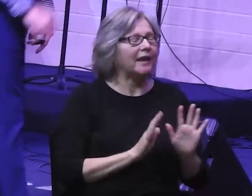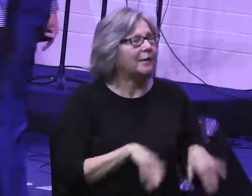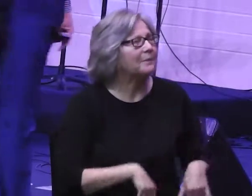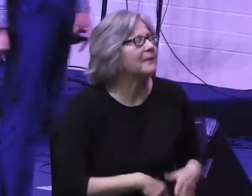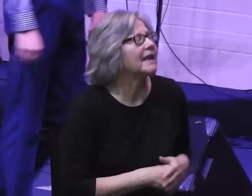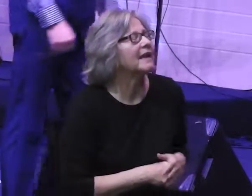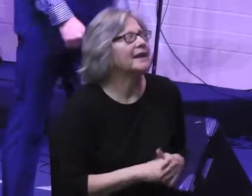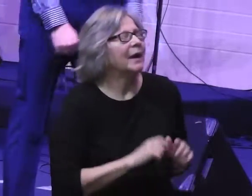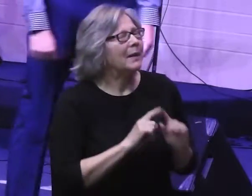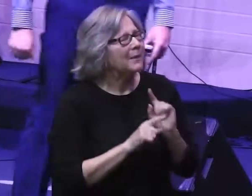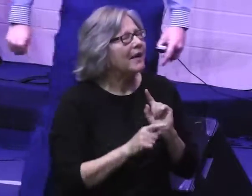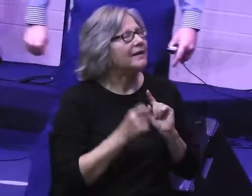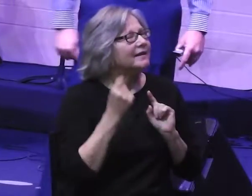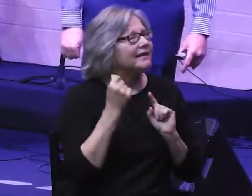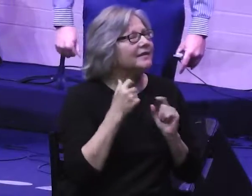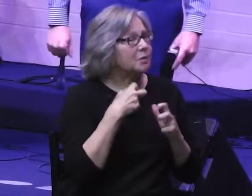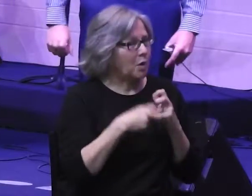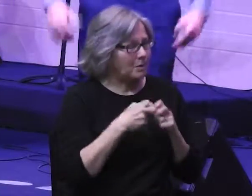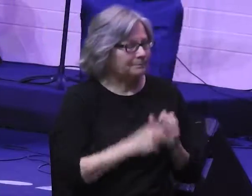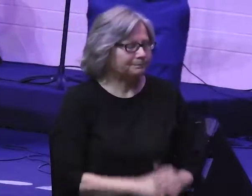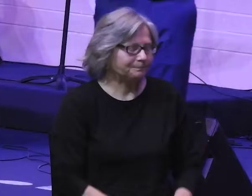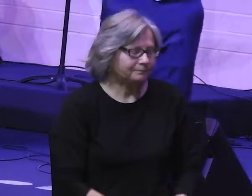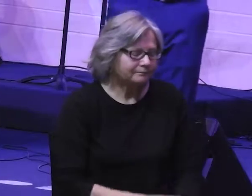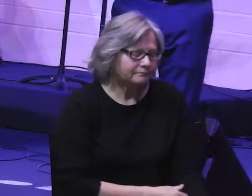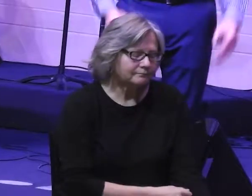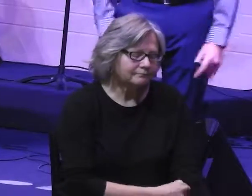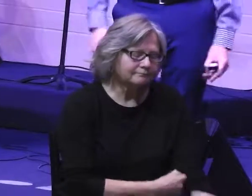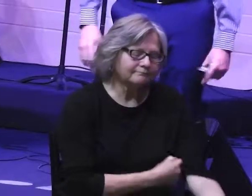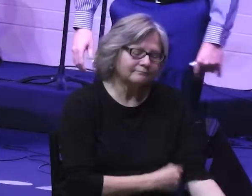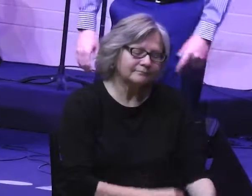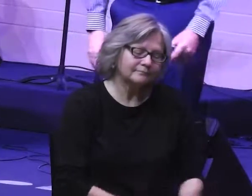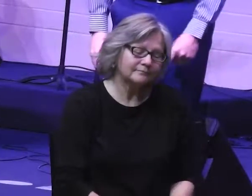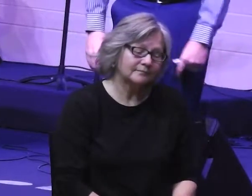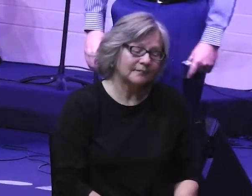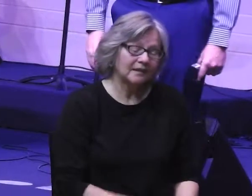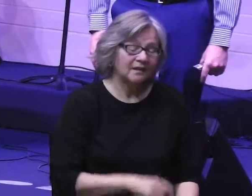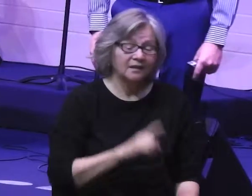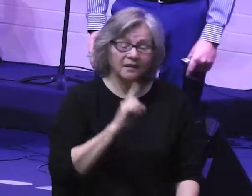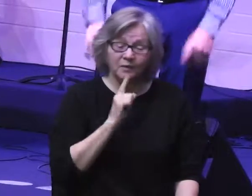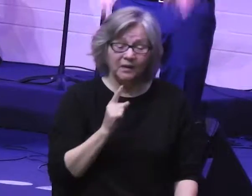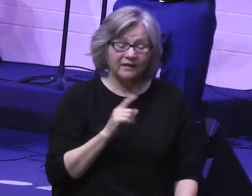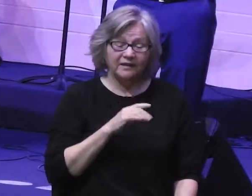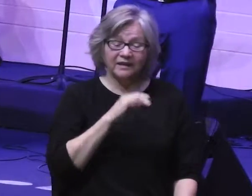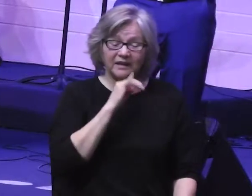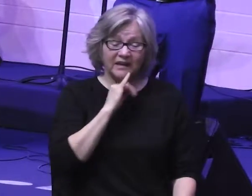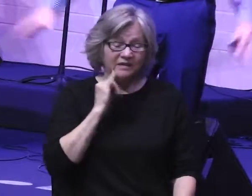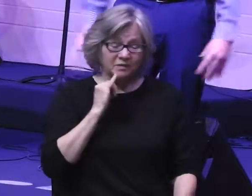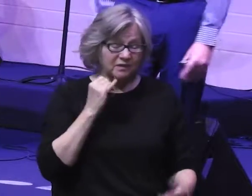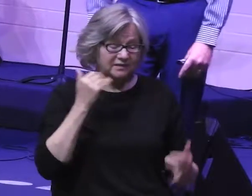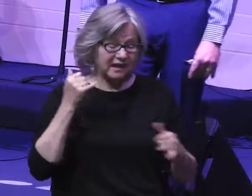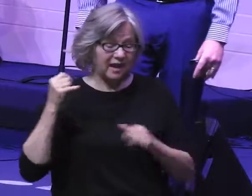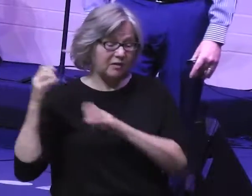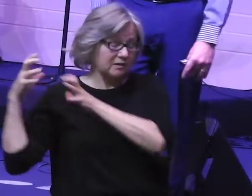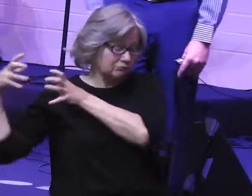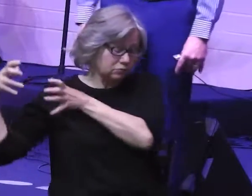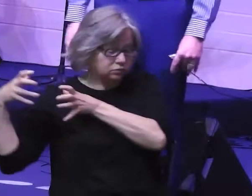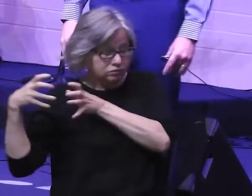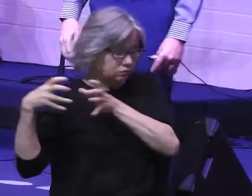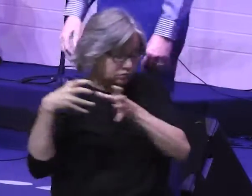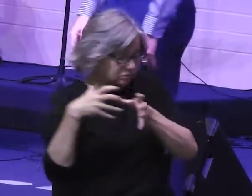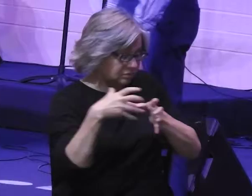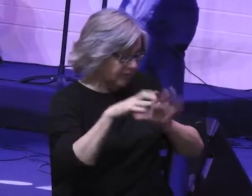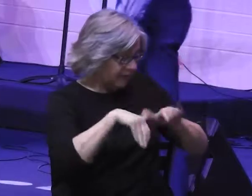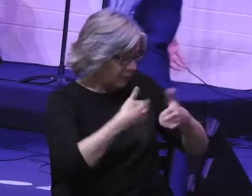But there's just one small problem. This isn't the end of the road for Israel. The whole point of the